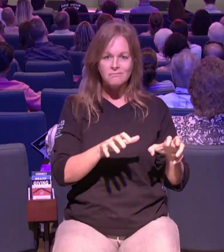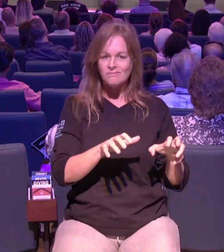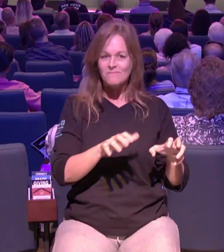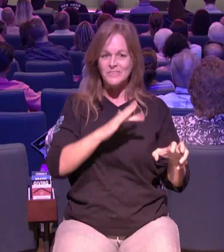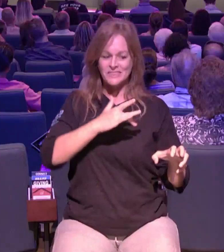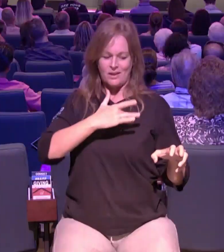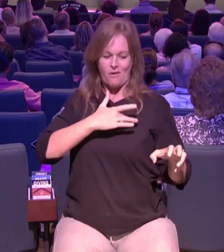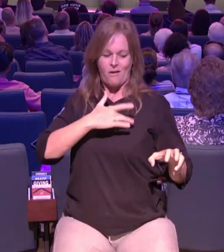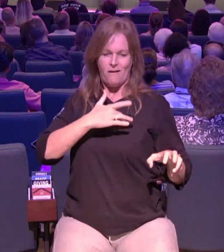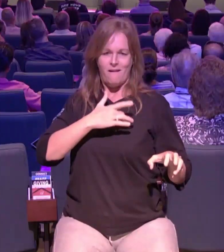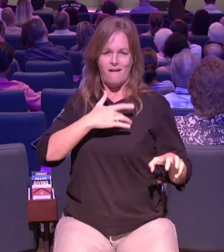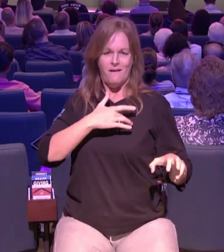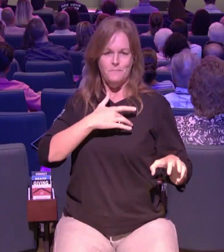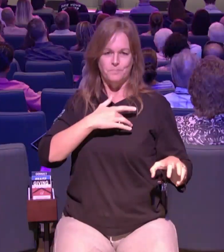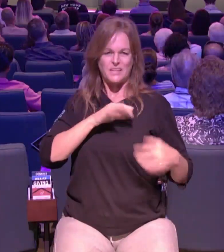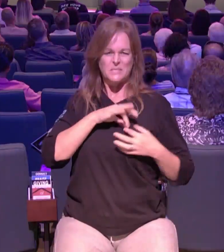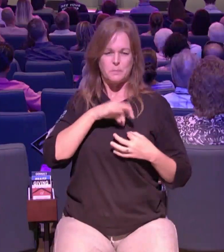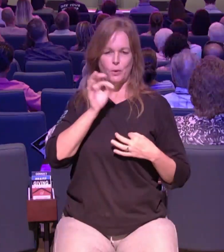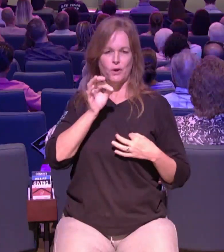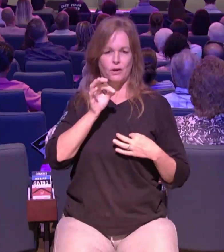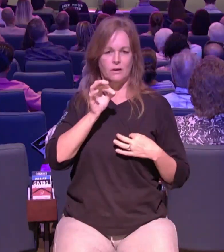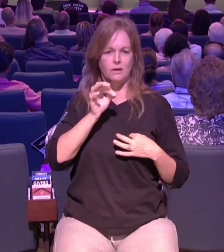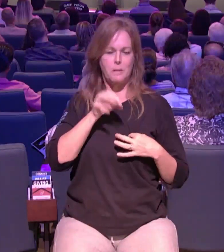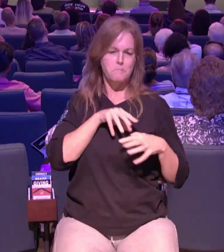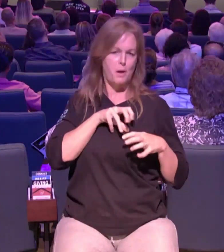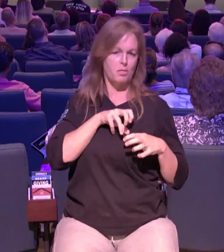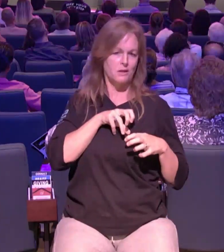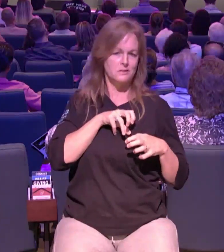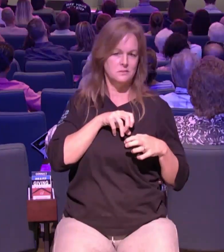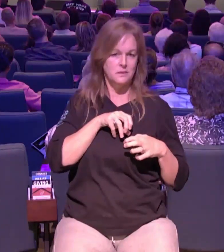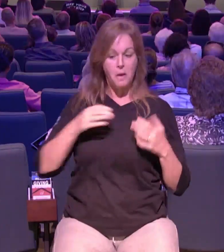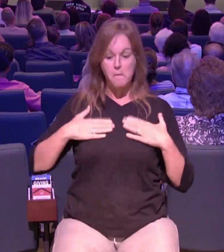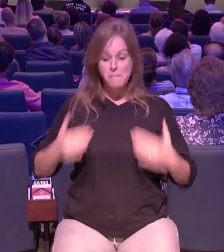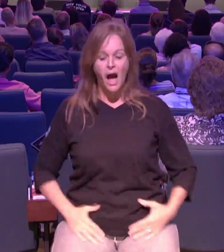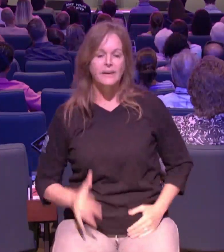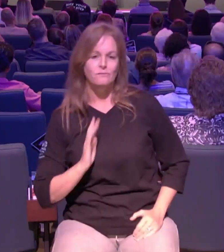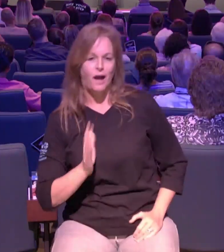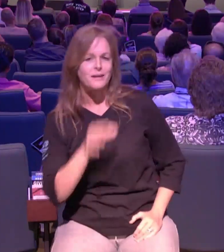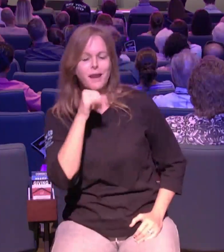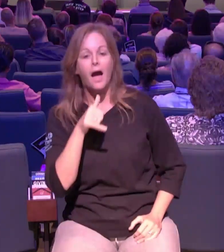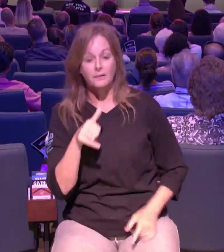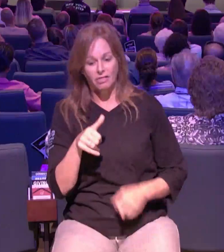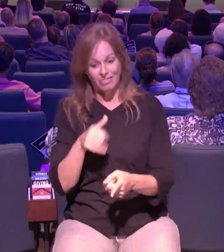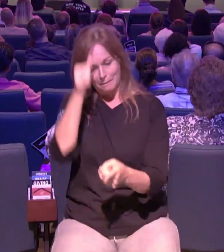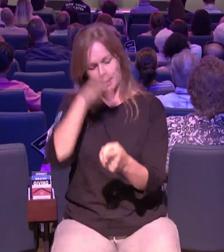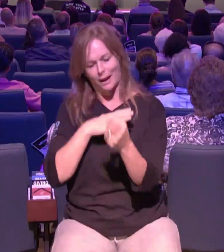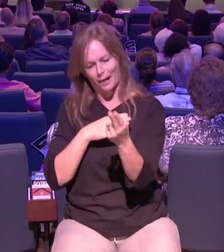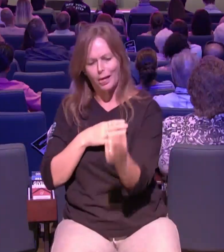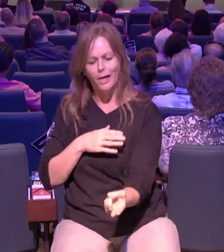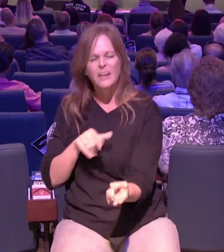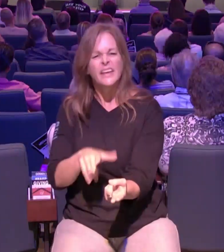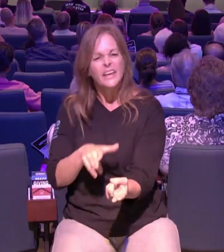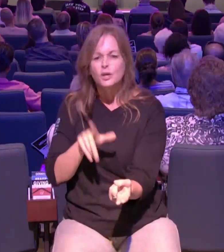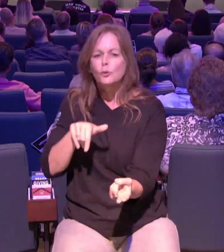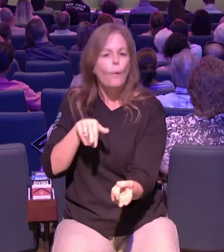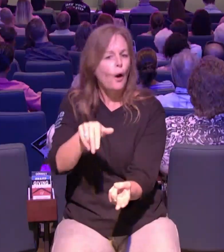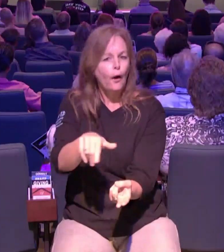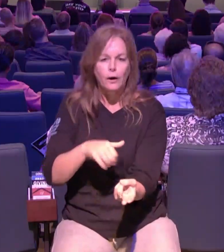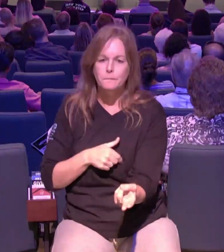life and somebody's got to pick them up and carry them to jesus and that somebody has to be us so jesus says to this this